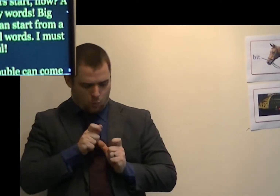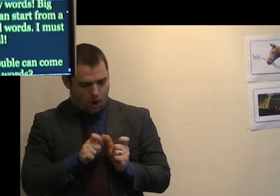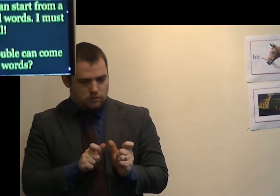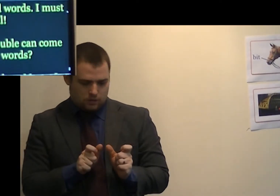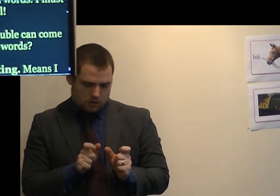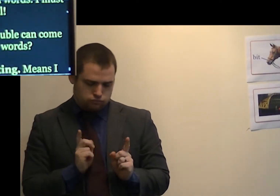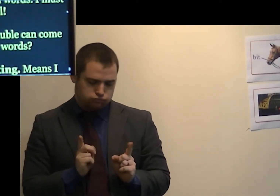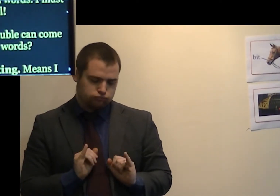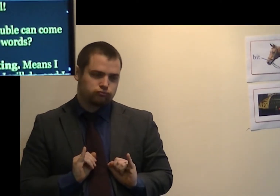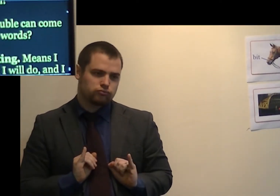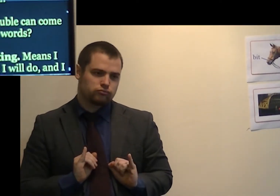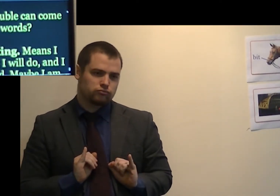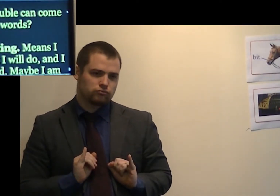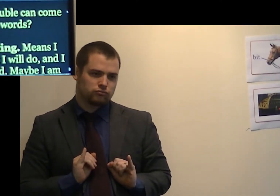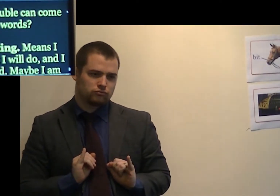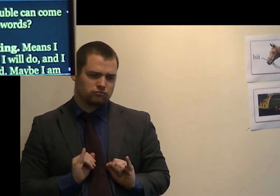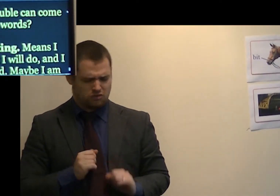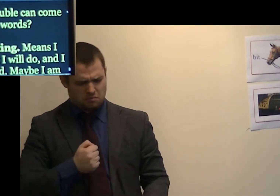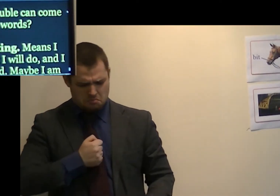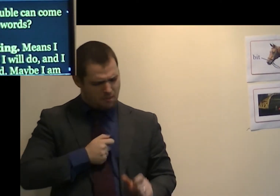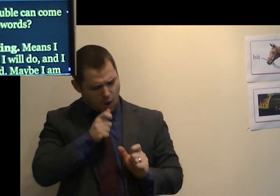What trouble can come from my words?